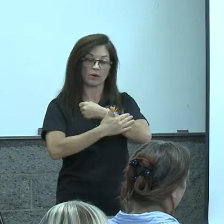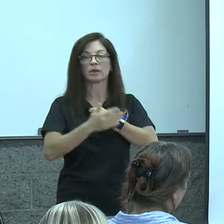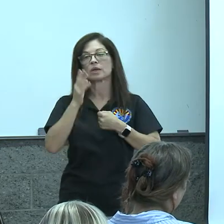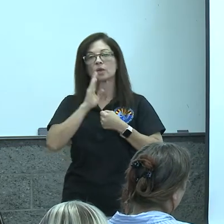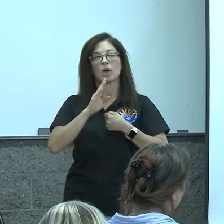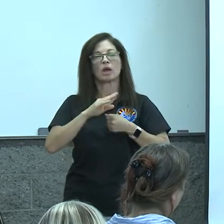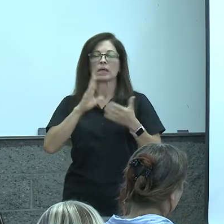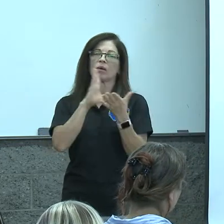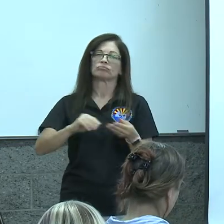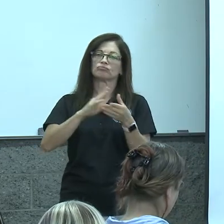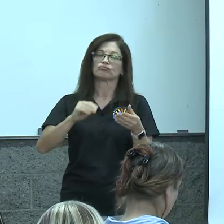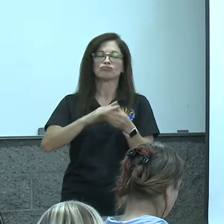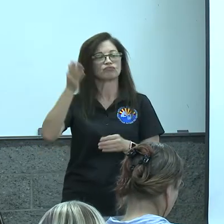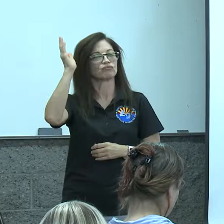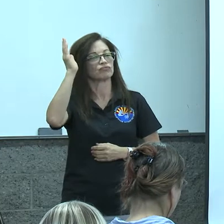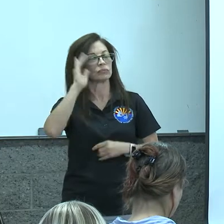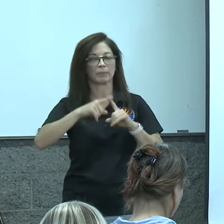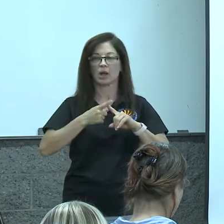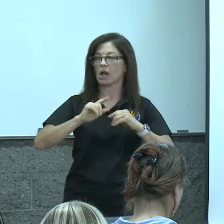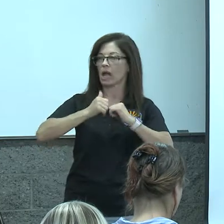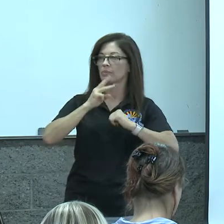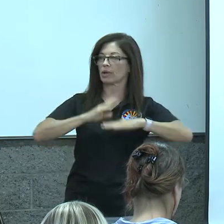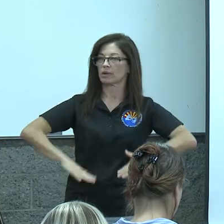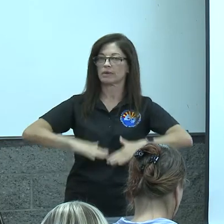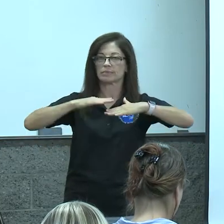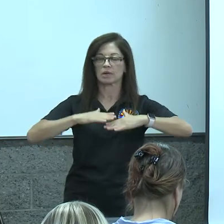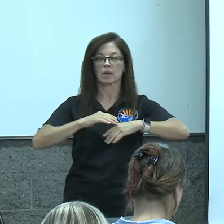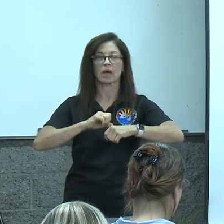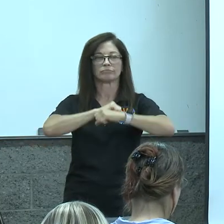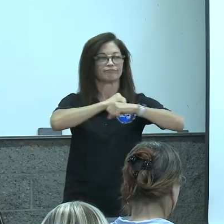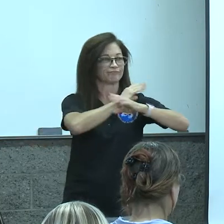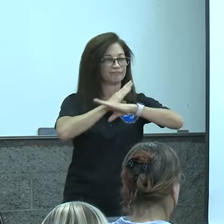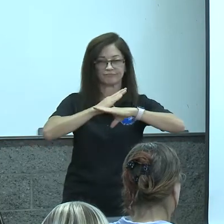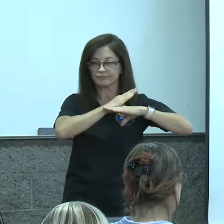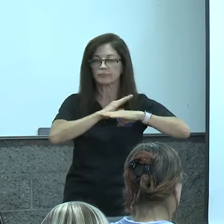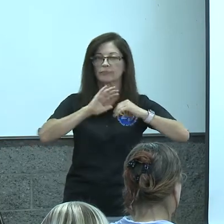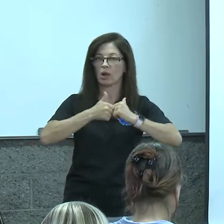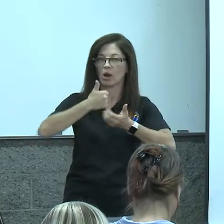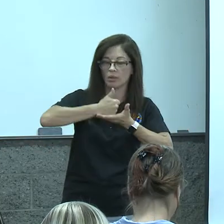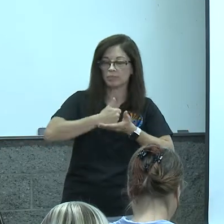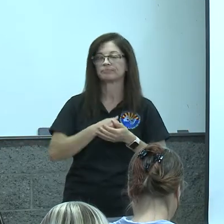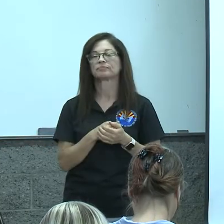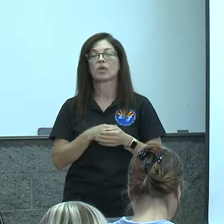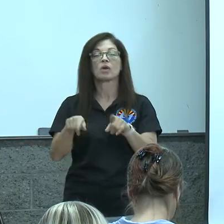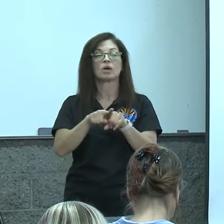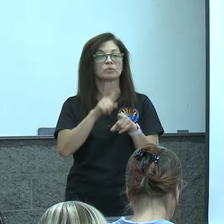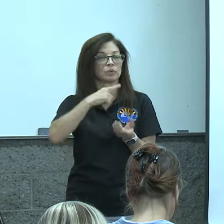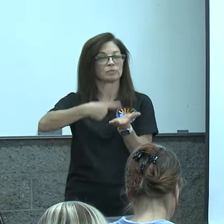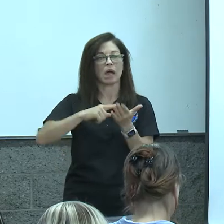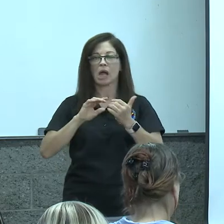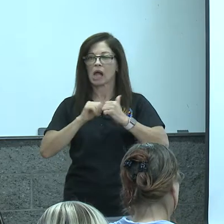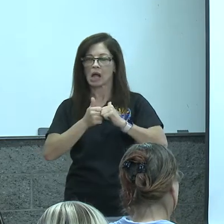detailed presentation about how the flood mitigation measures performed we're also going to talk about plans on how we're going to go forward